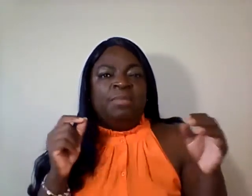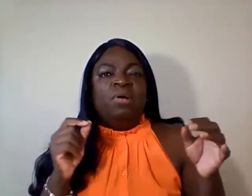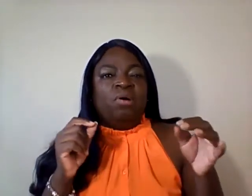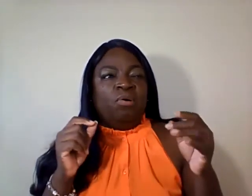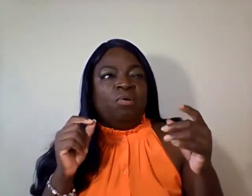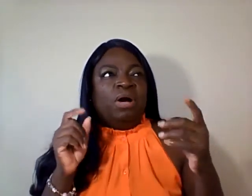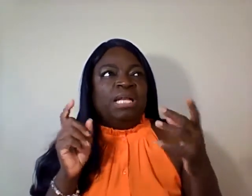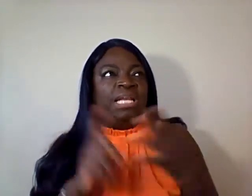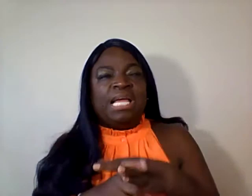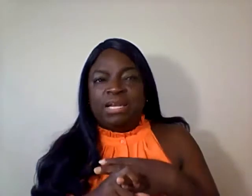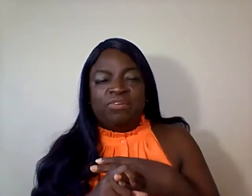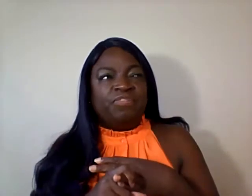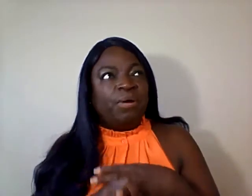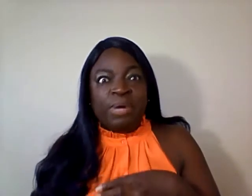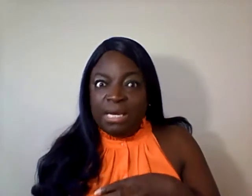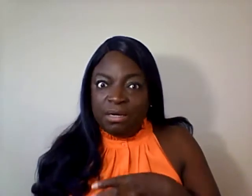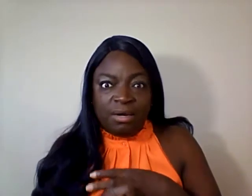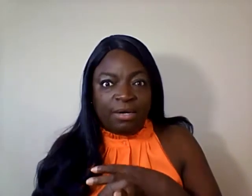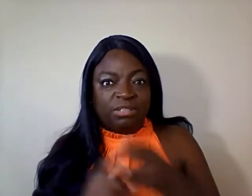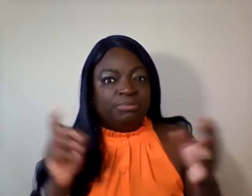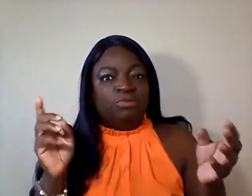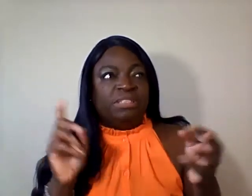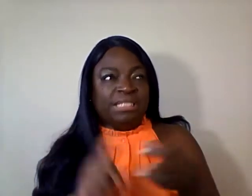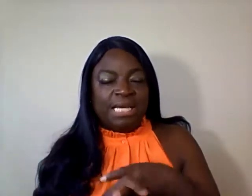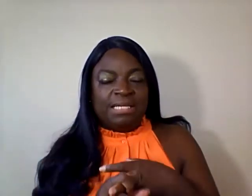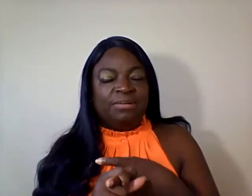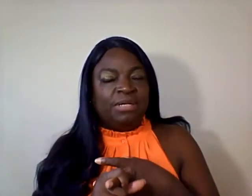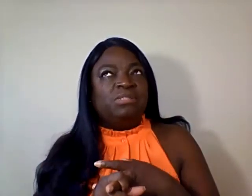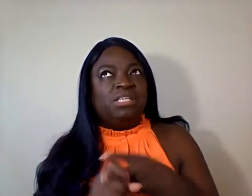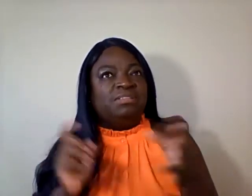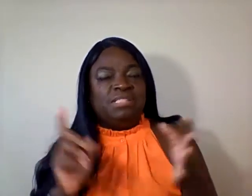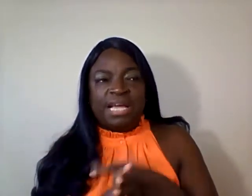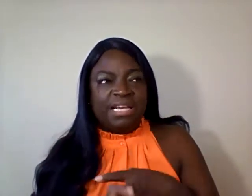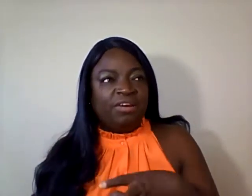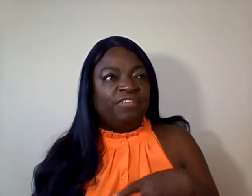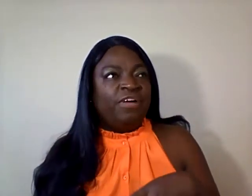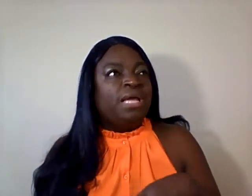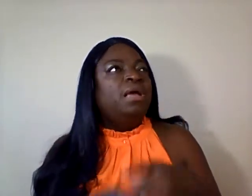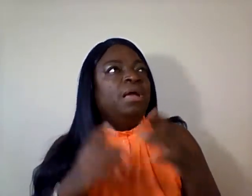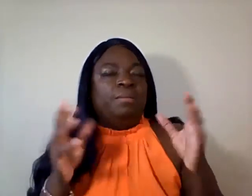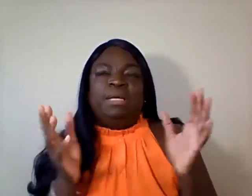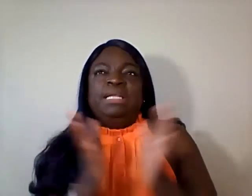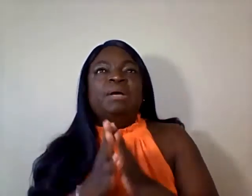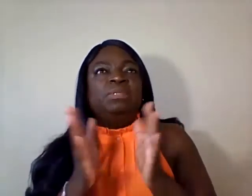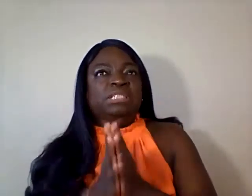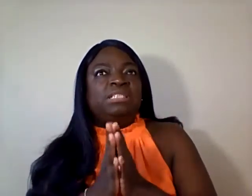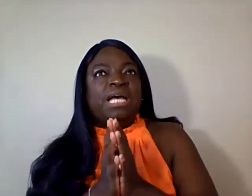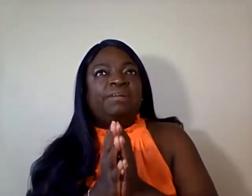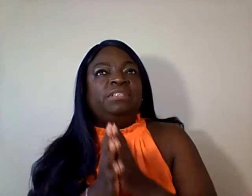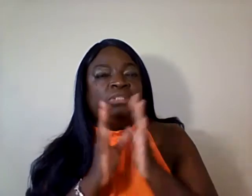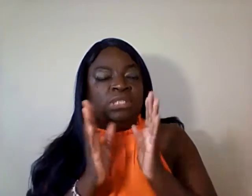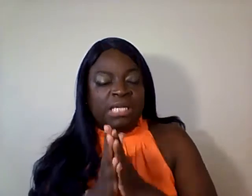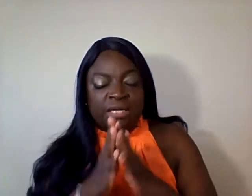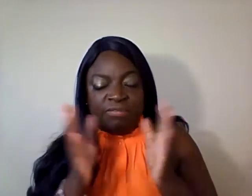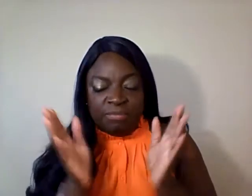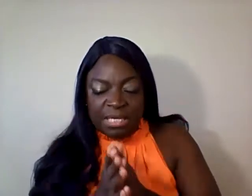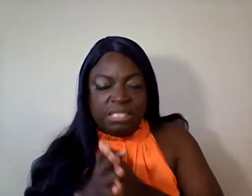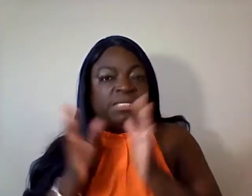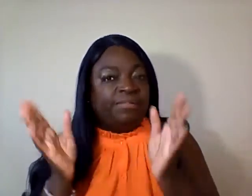Or naked and afraid. We love those movies. Naked, those shows. Naked and afraid. But they would just have to give me some